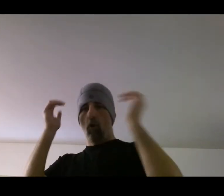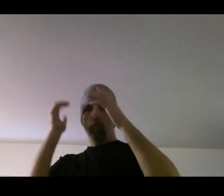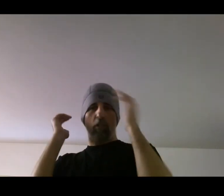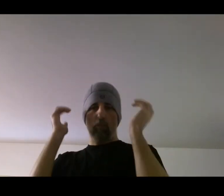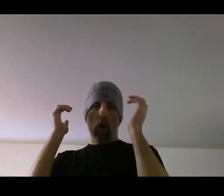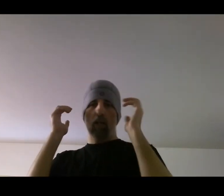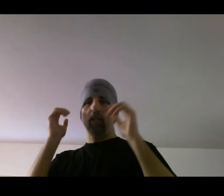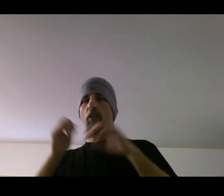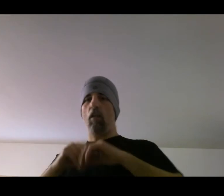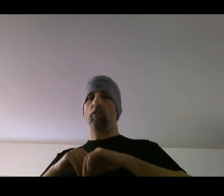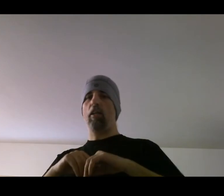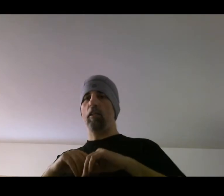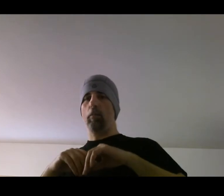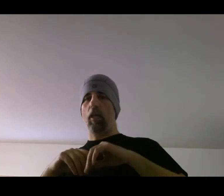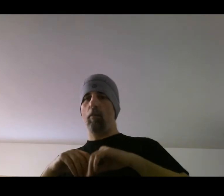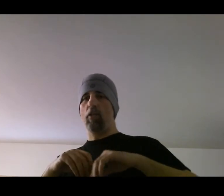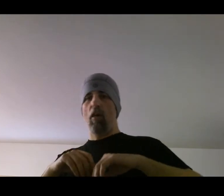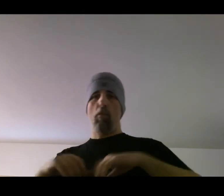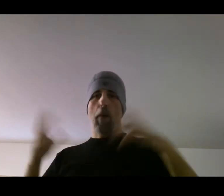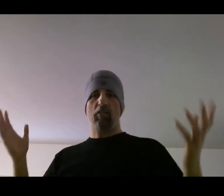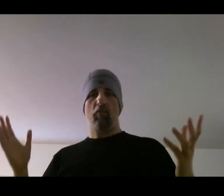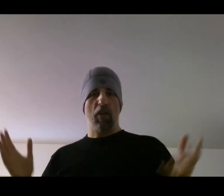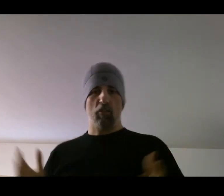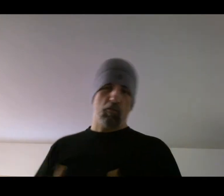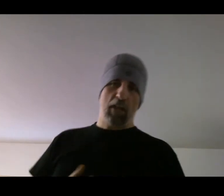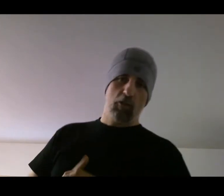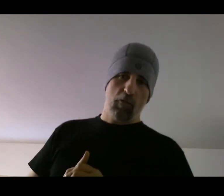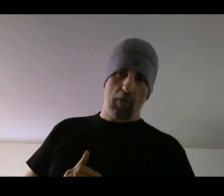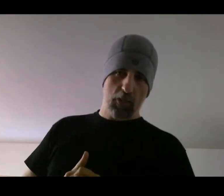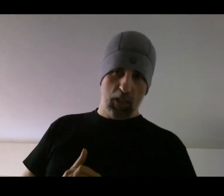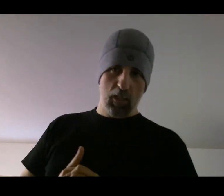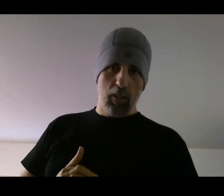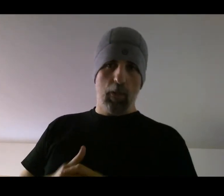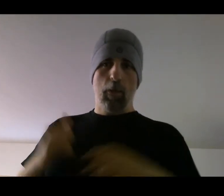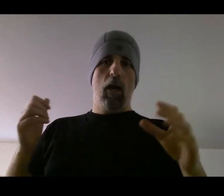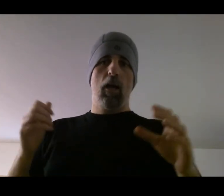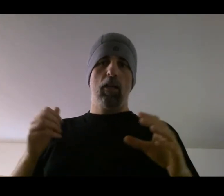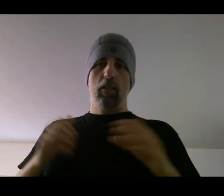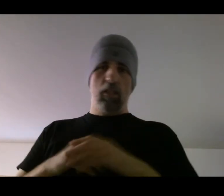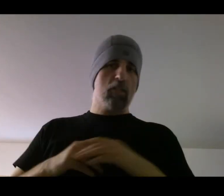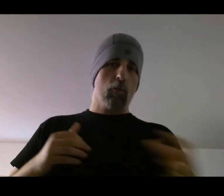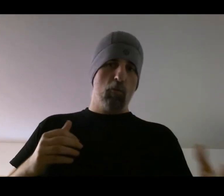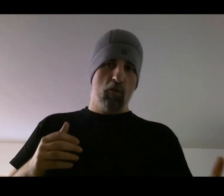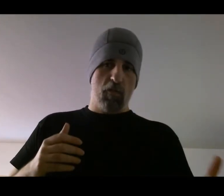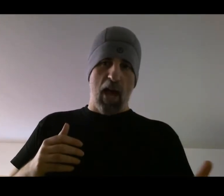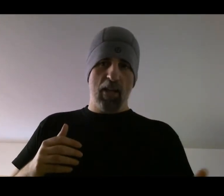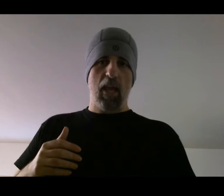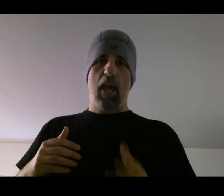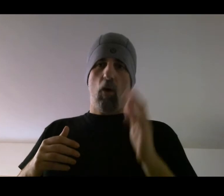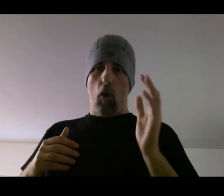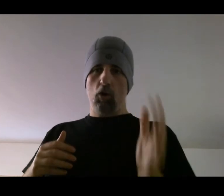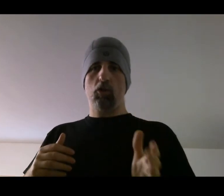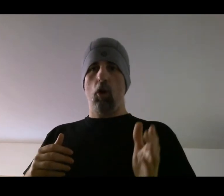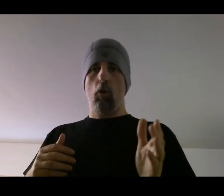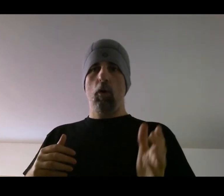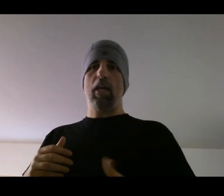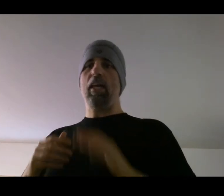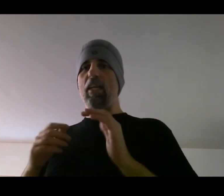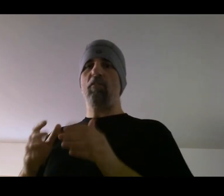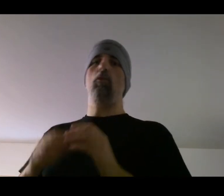ropes and he's blocking and all of a sudden he becomes the best defensive fighter you've ever seen. You need to remove that. And also if you